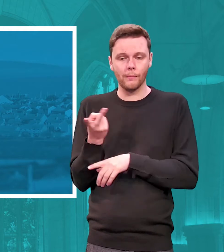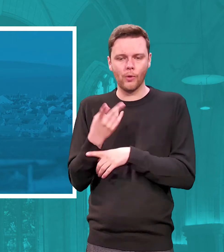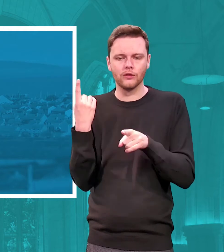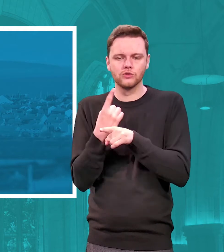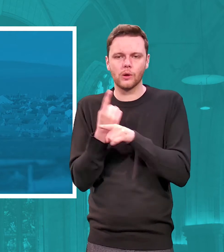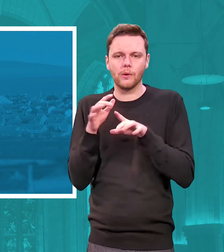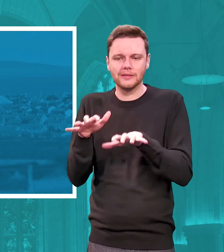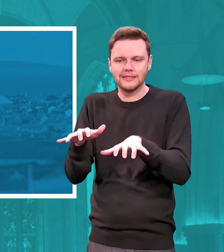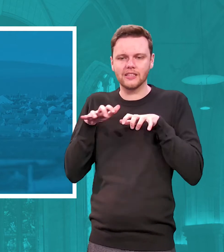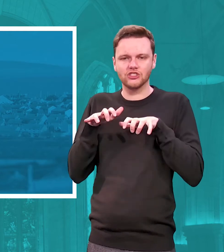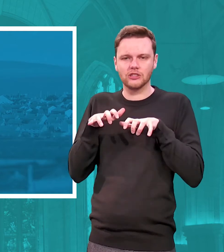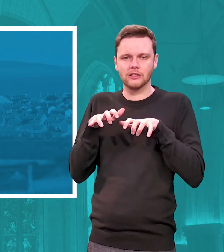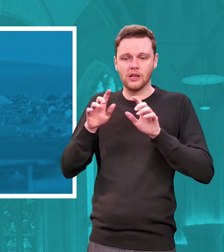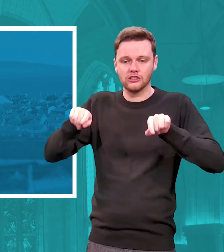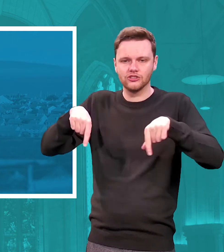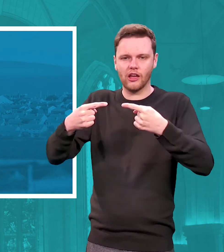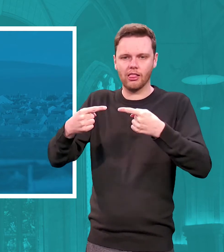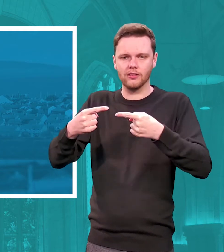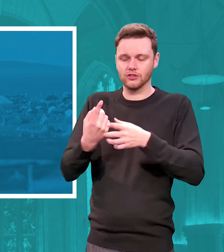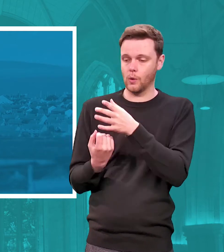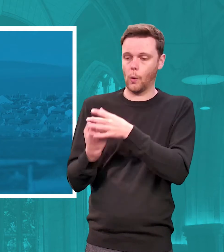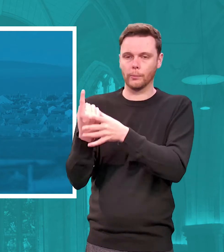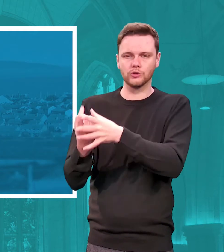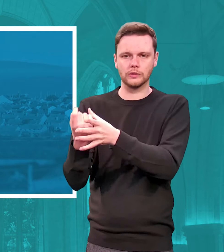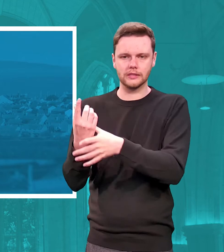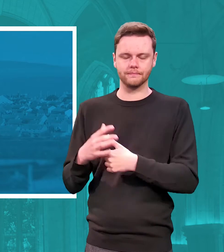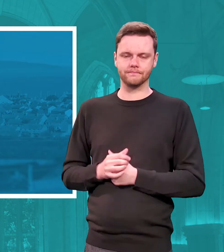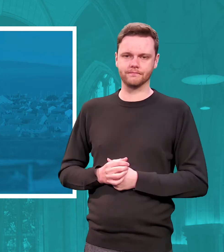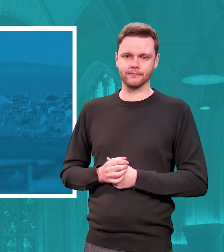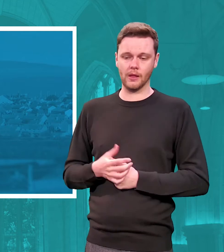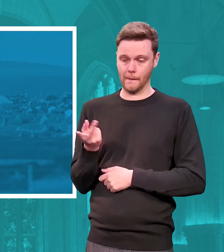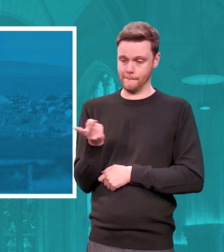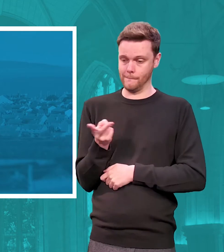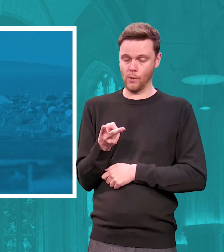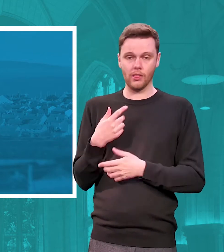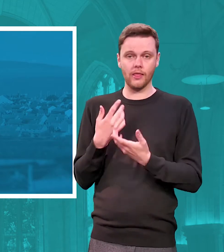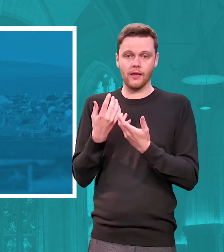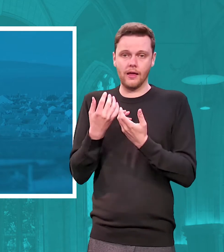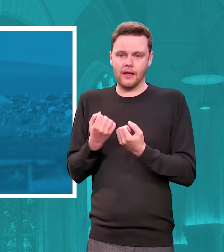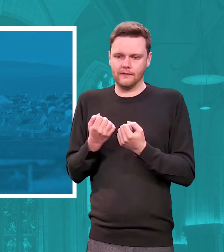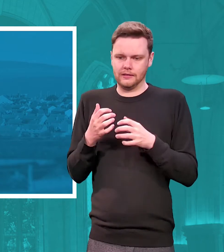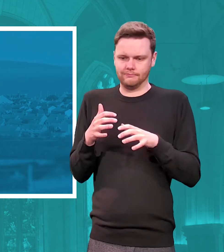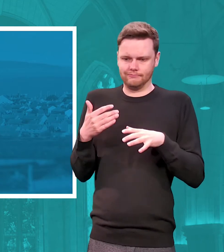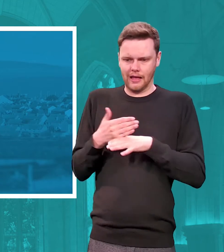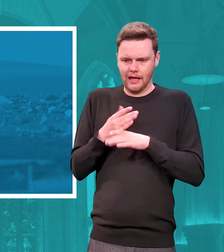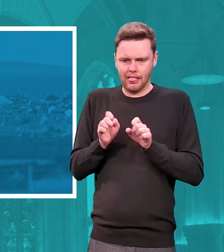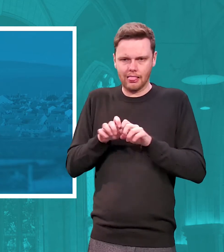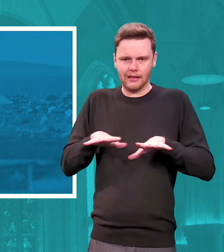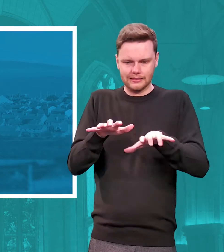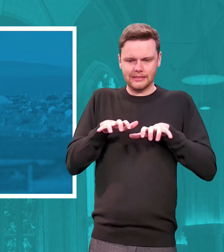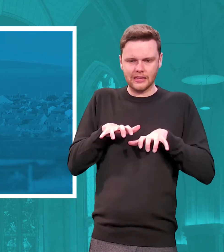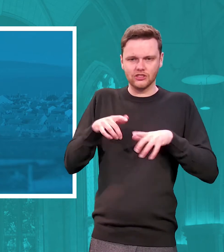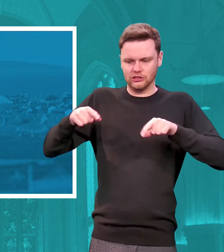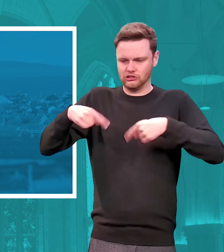challenge opportunity indeed both act as tension challenge and opportunity